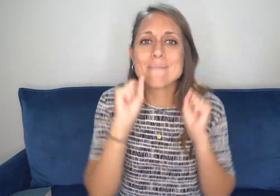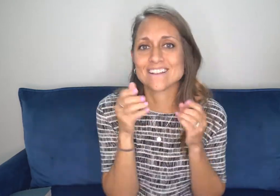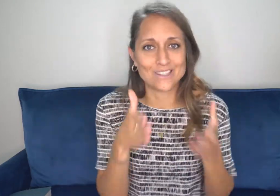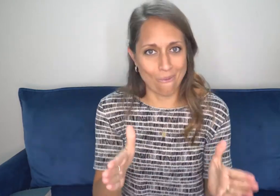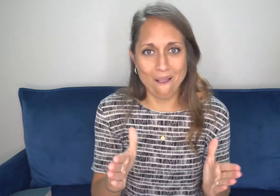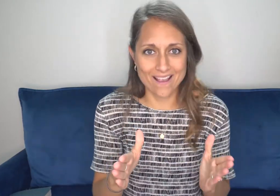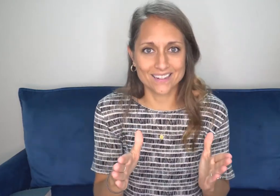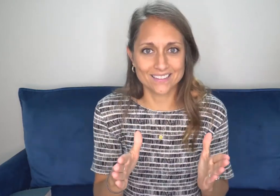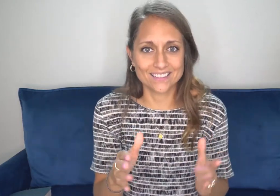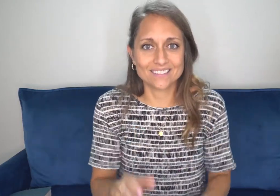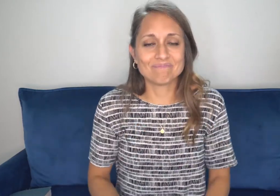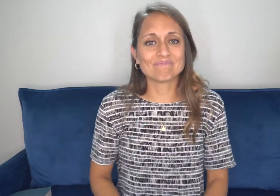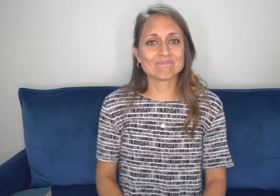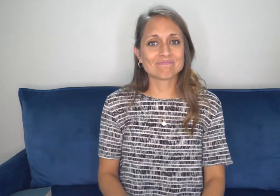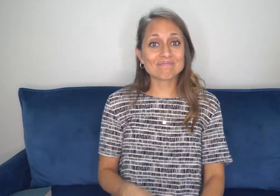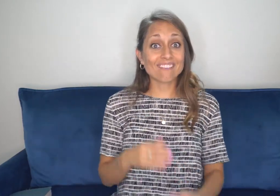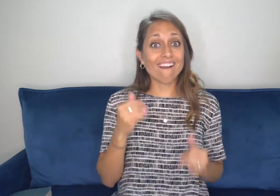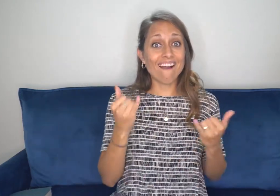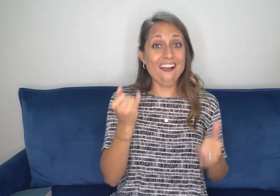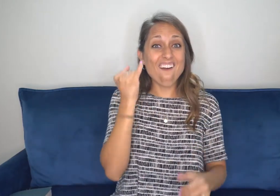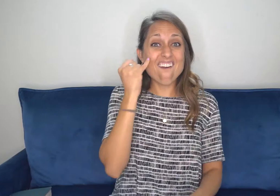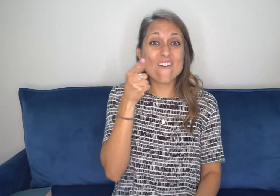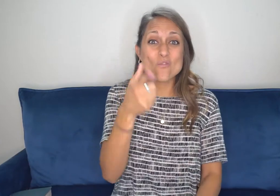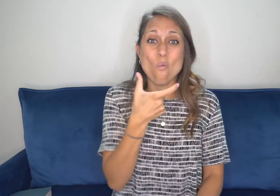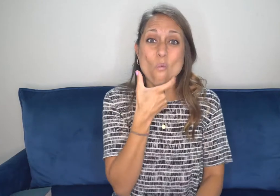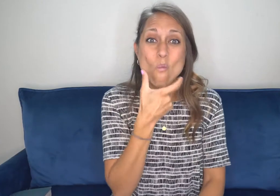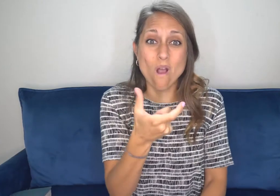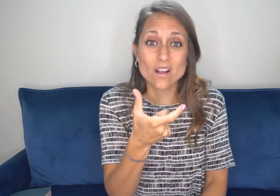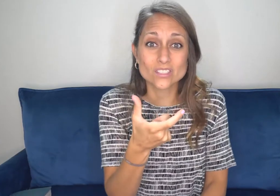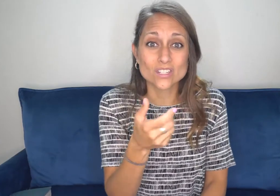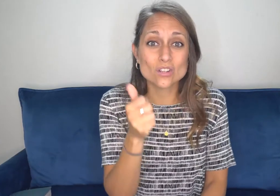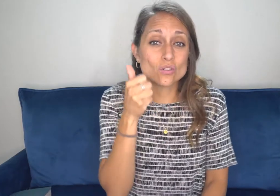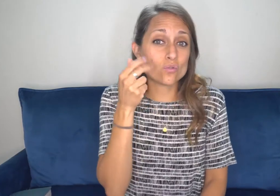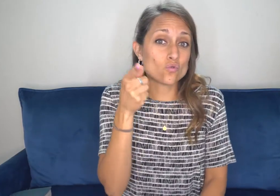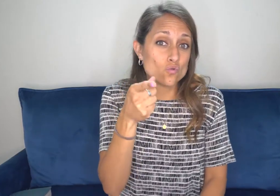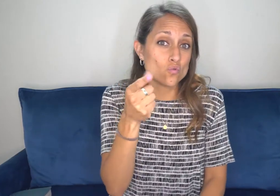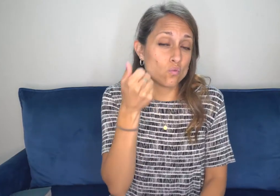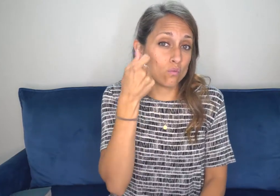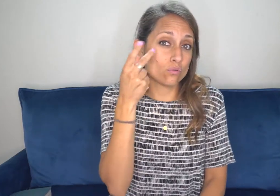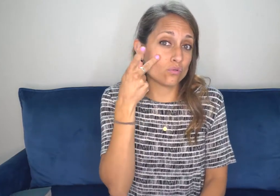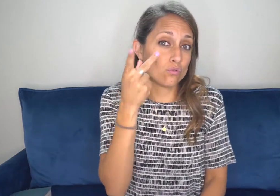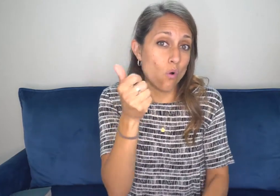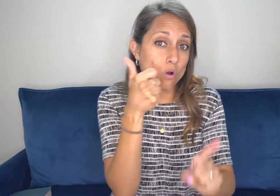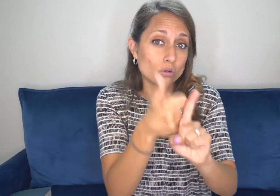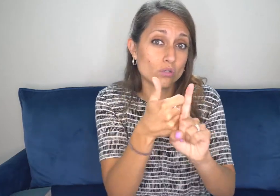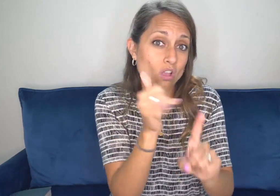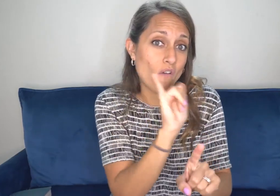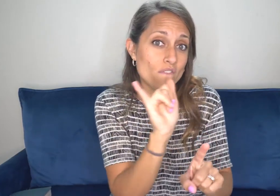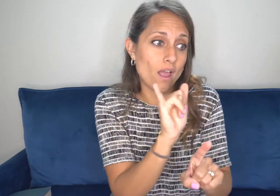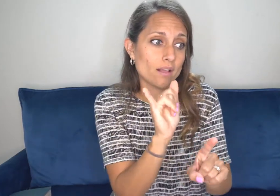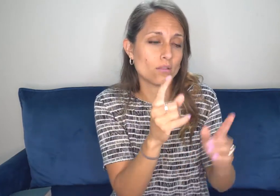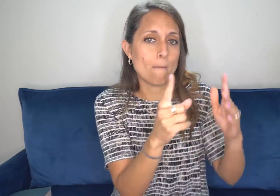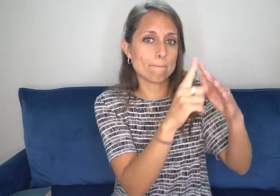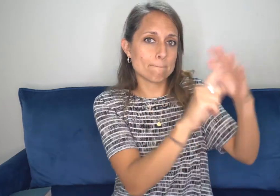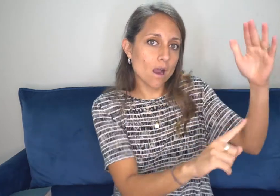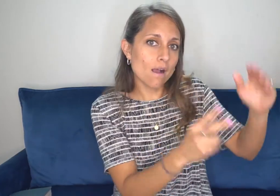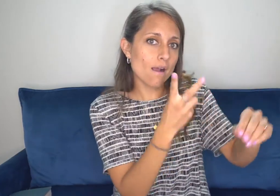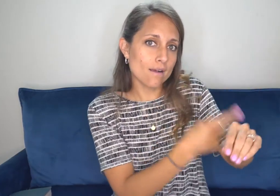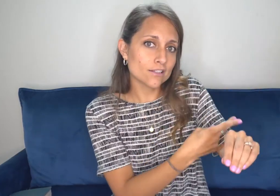That story has so much power that he just uses everyday people in amazing ways.